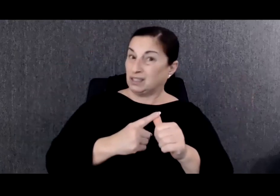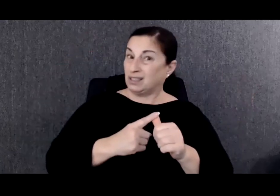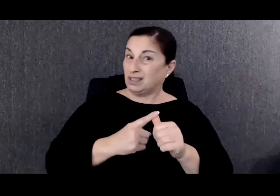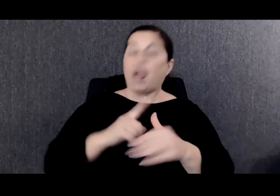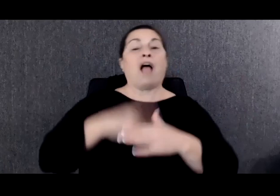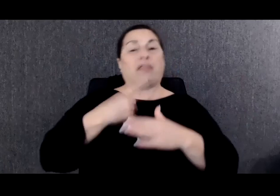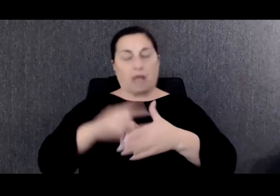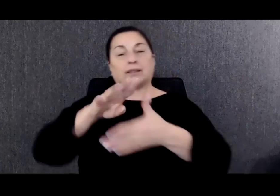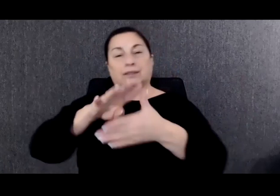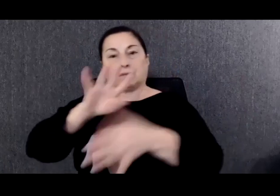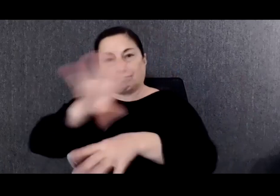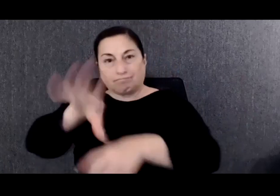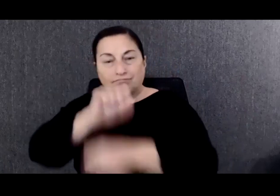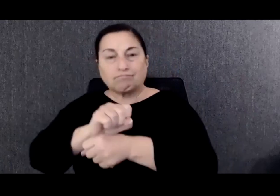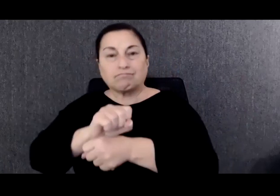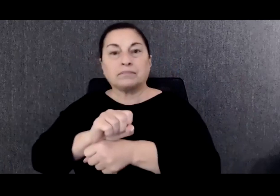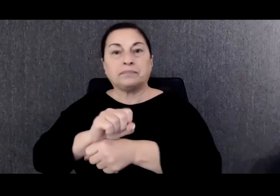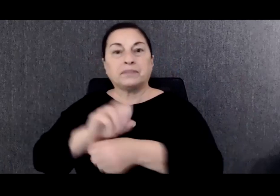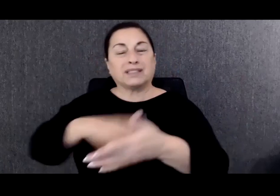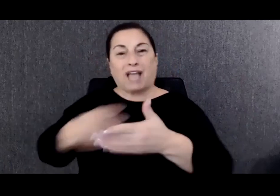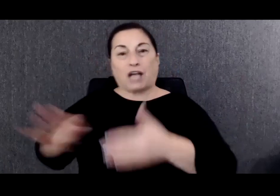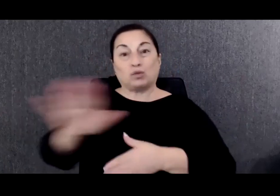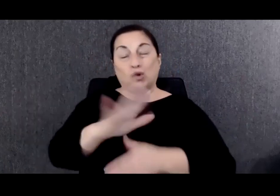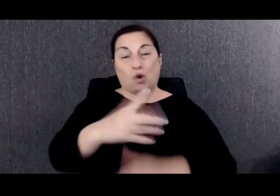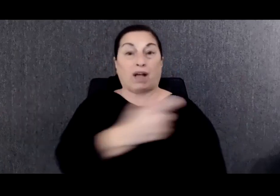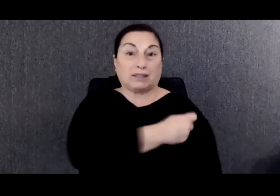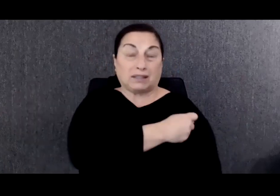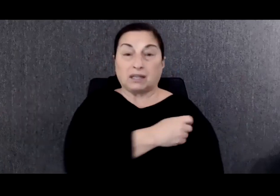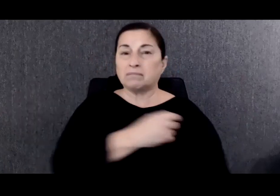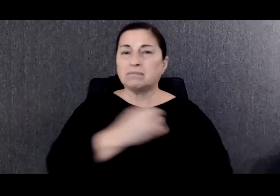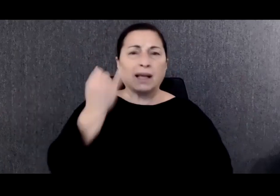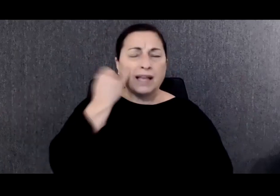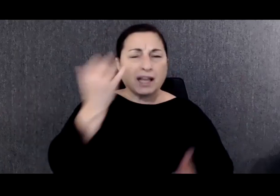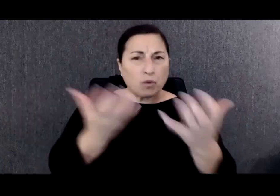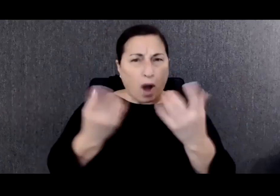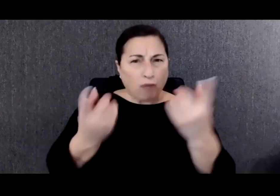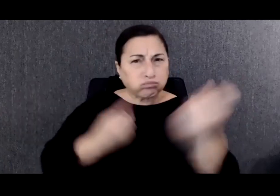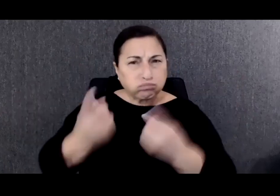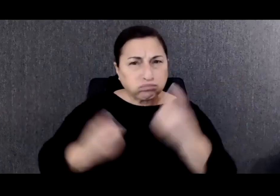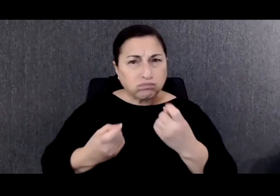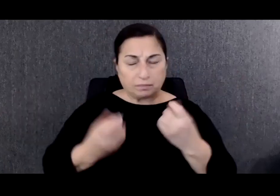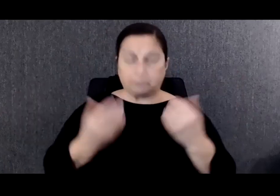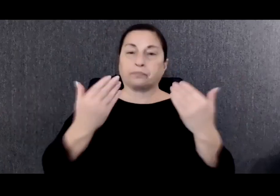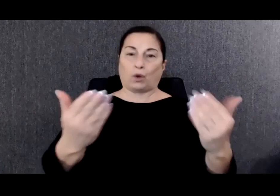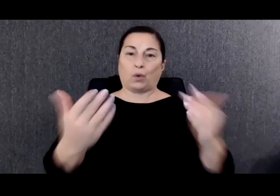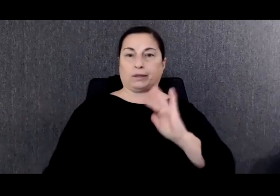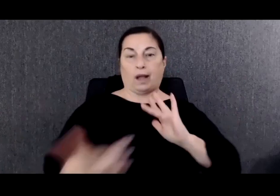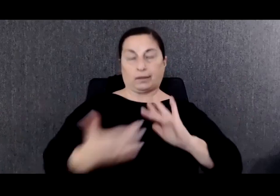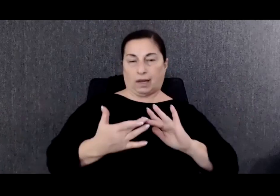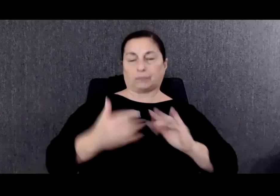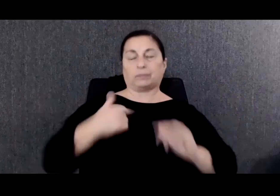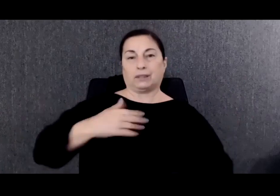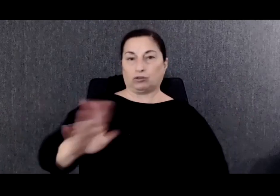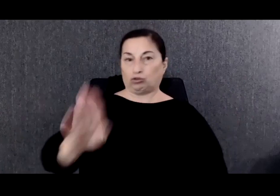If you have any questions on any of this, please feel free to reach out to me,